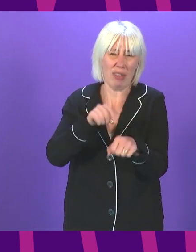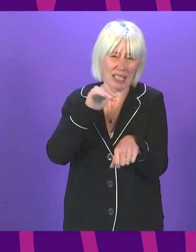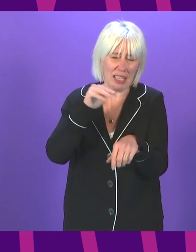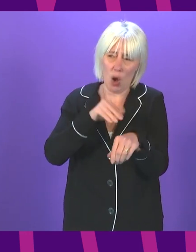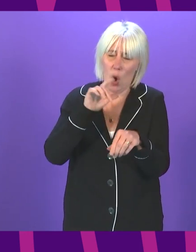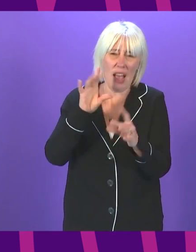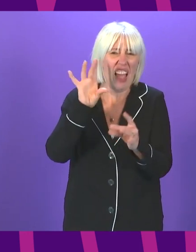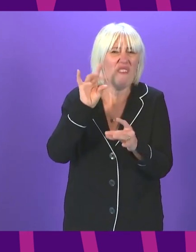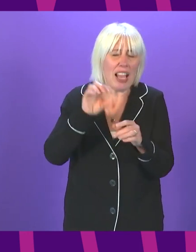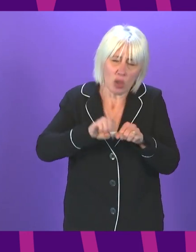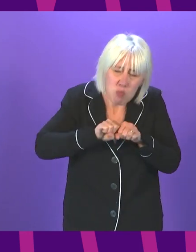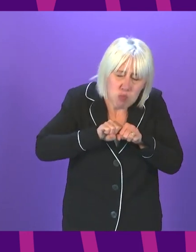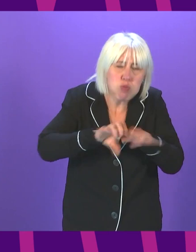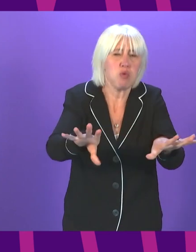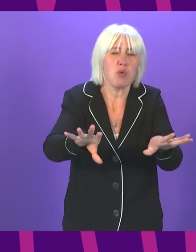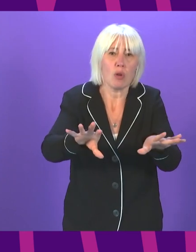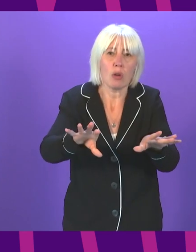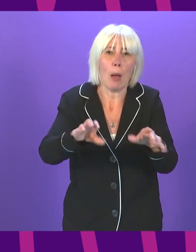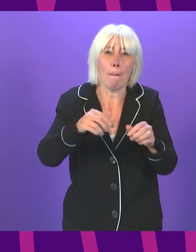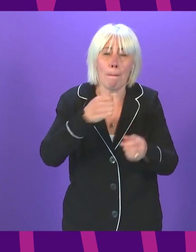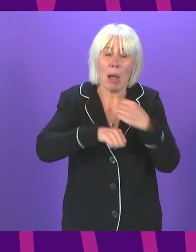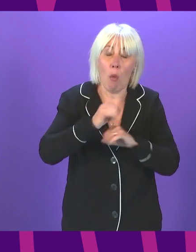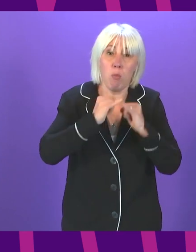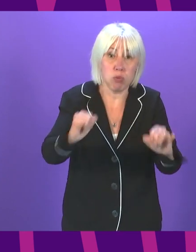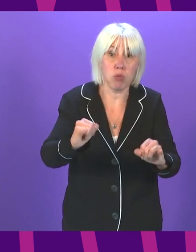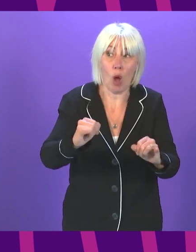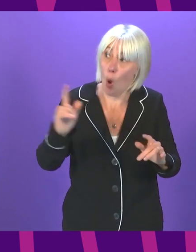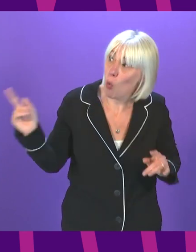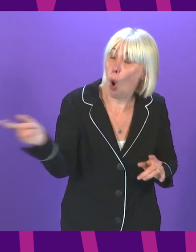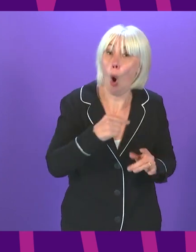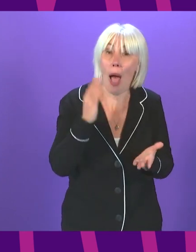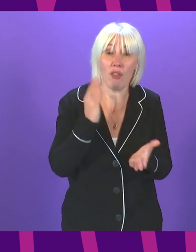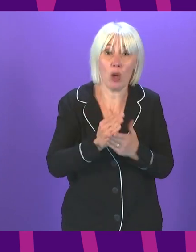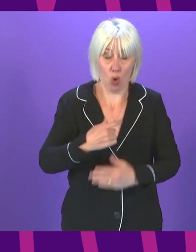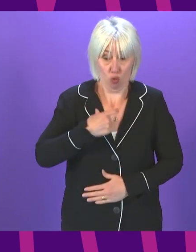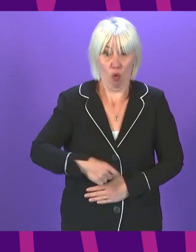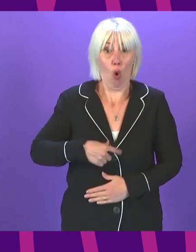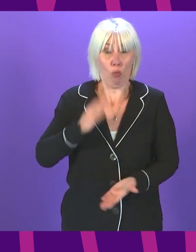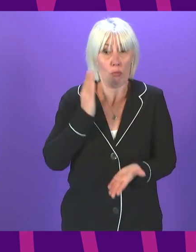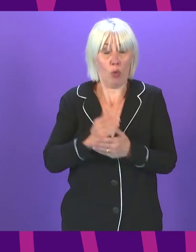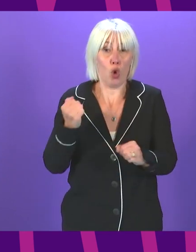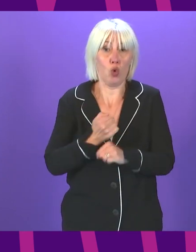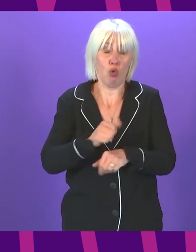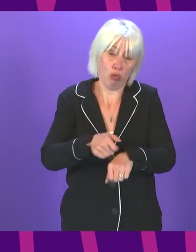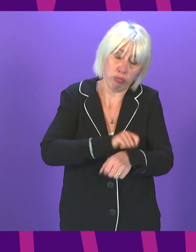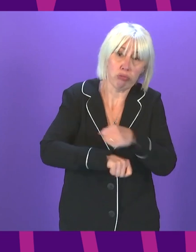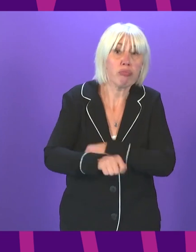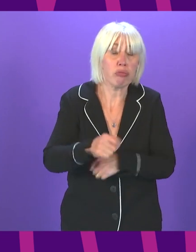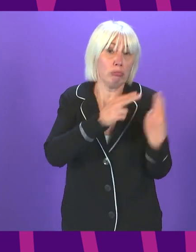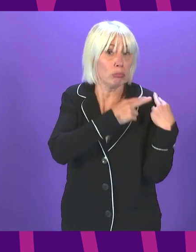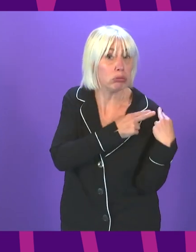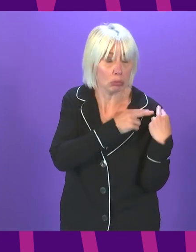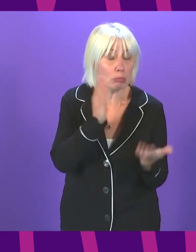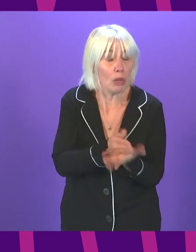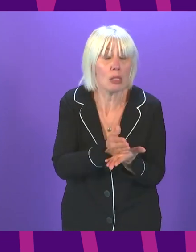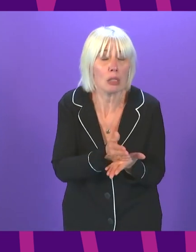more infectious. All of us need to make sure we are playing our part. And as politicians and as leaders of the country, all of us need to